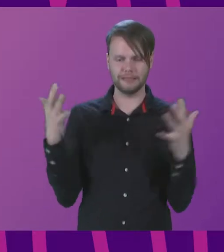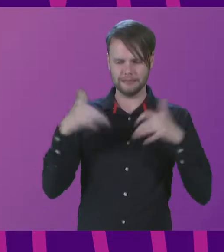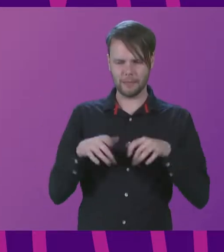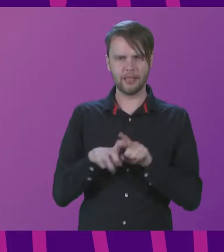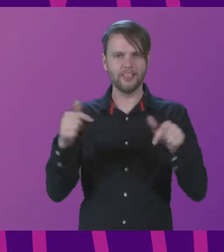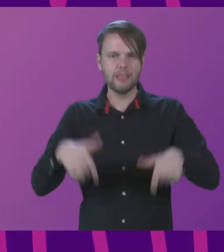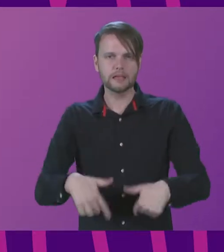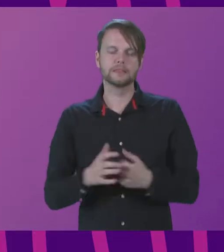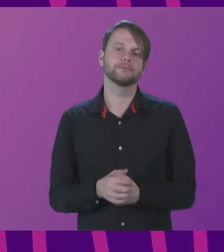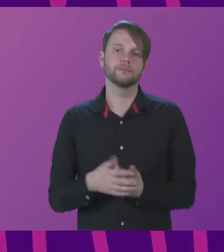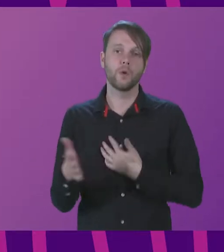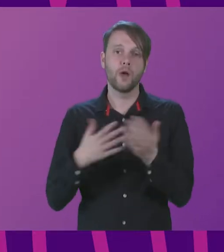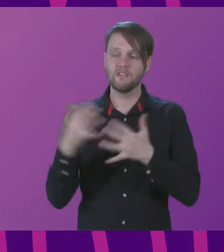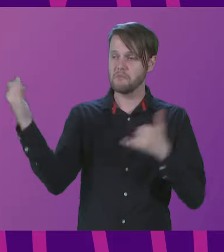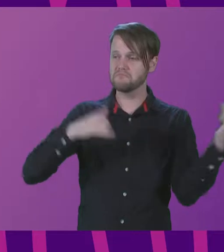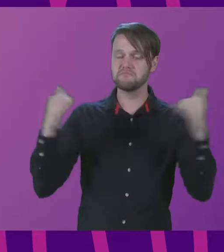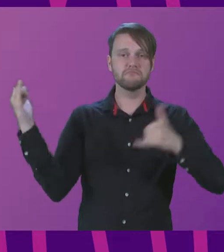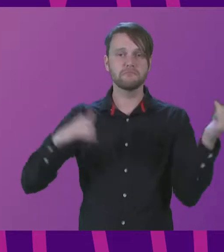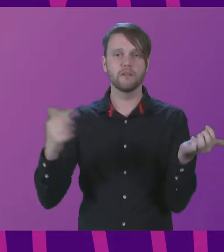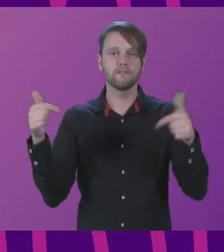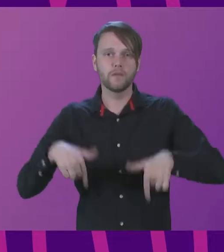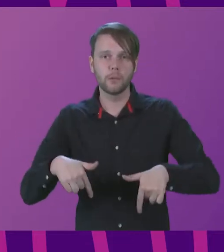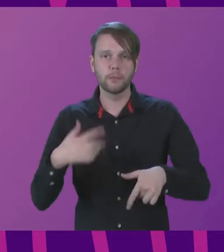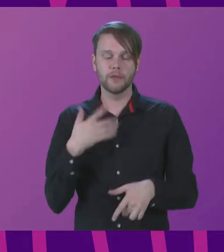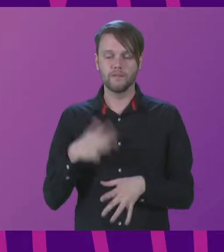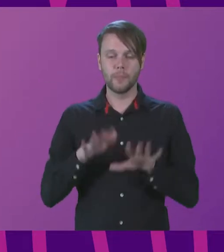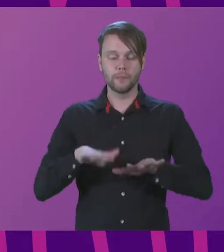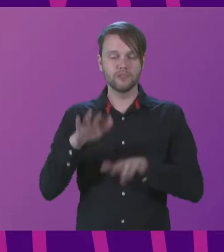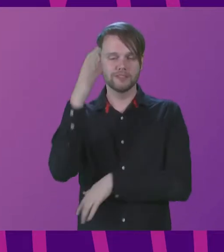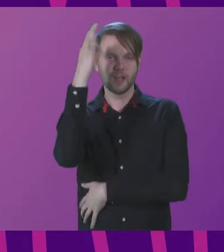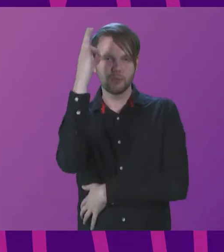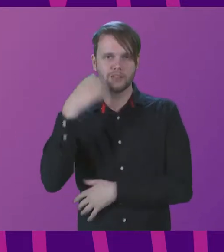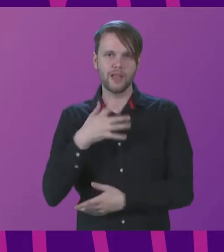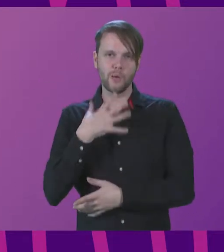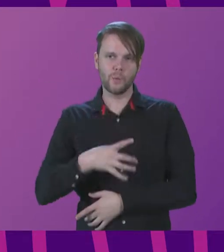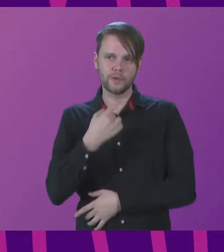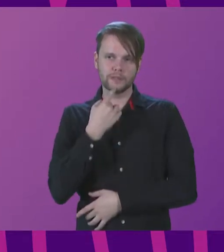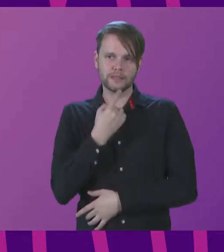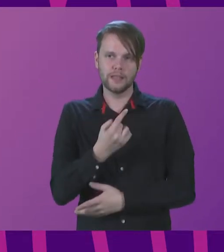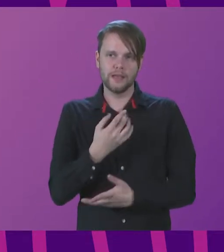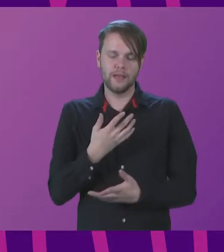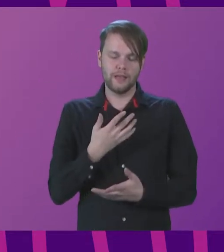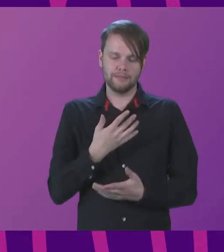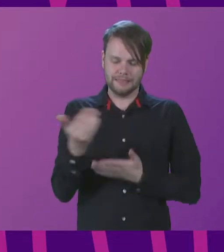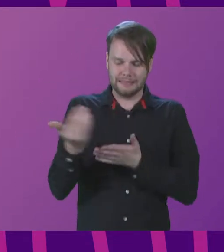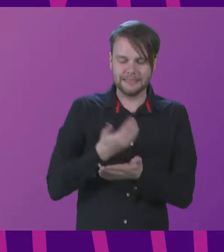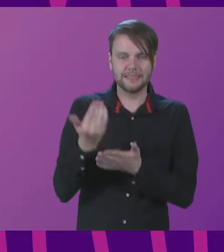wherever you've traveled from on behalf of the British Council, I wish you the very safest of journeys home.